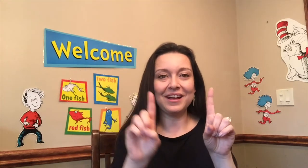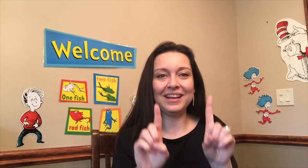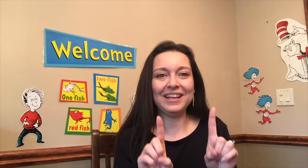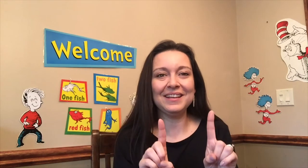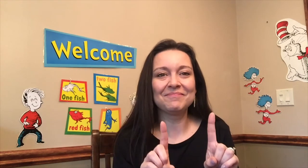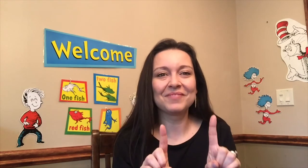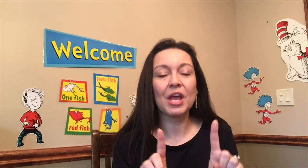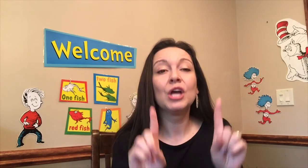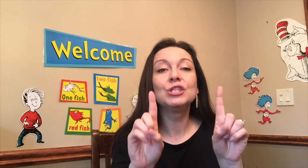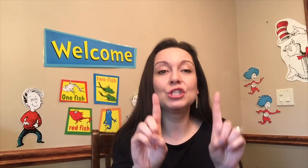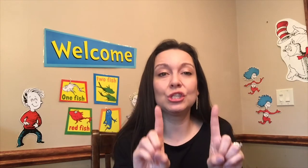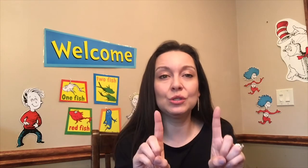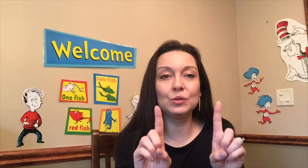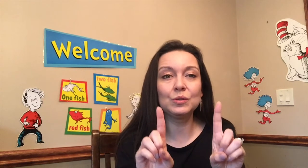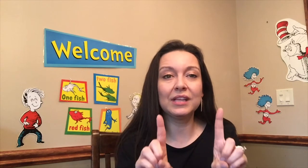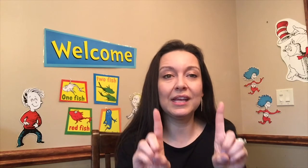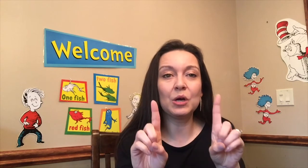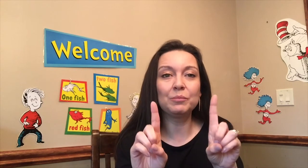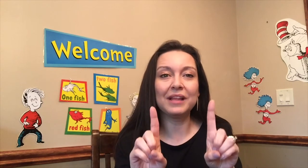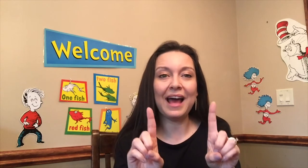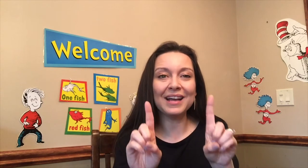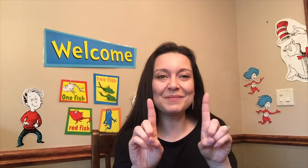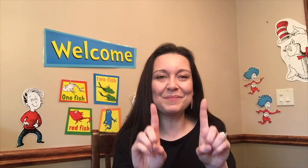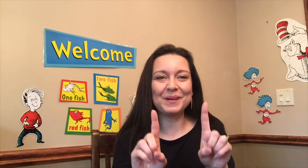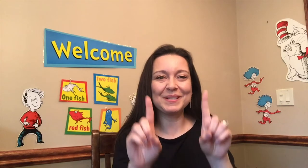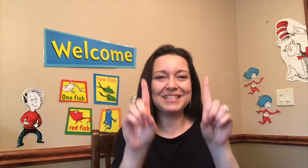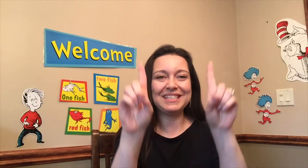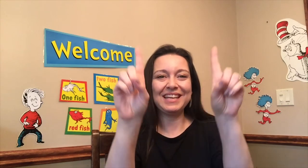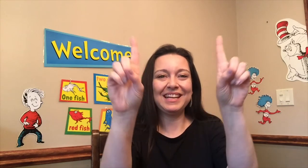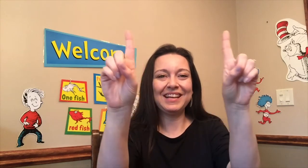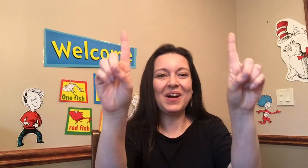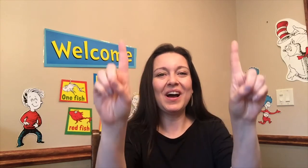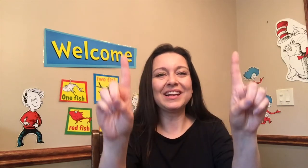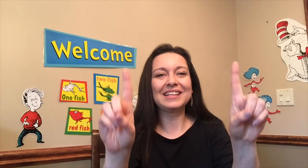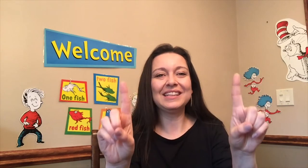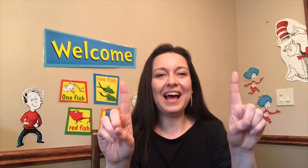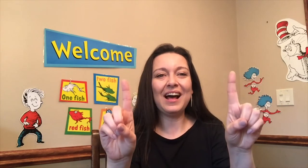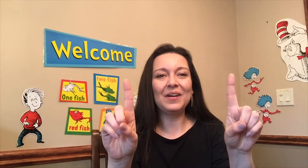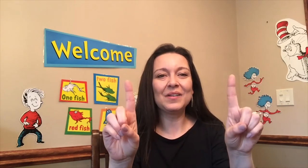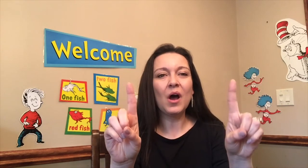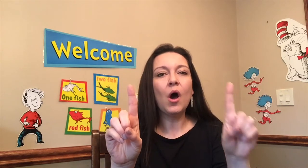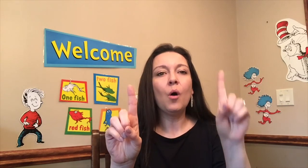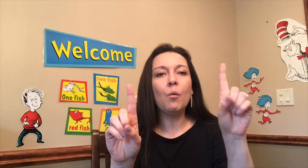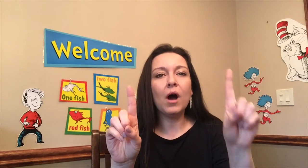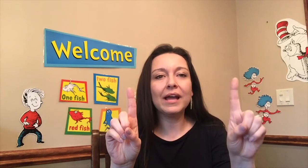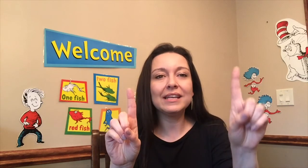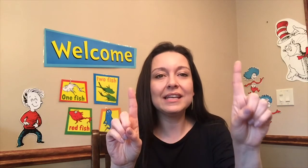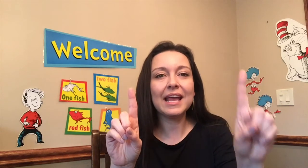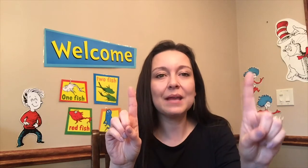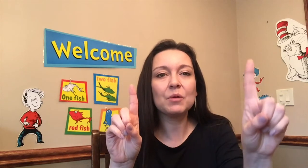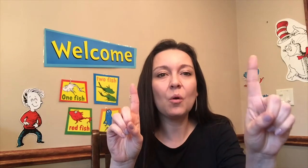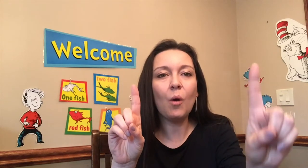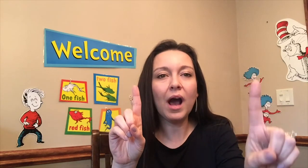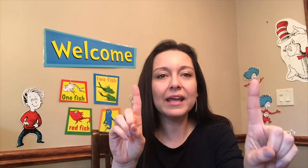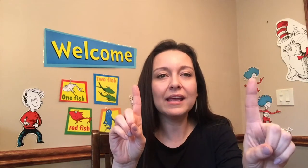ready two little blackbirds sitting on a cloud one name quiet